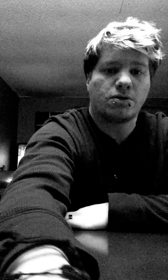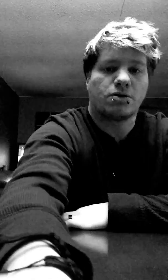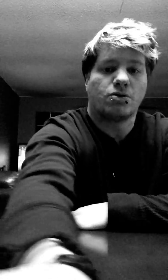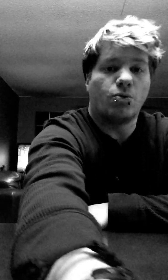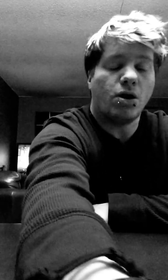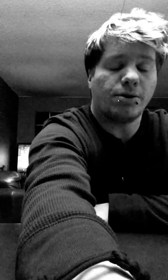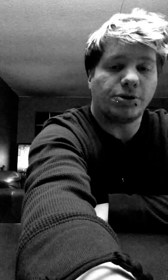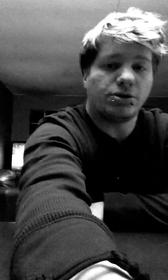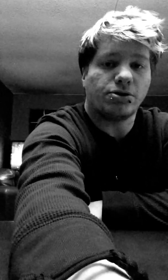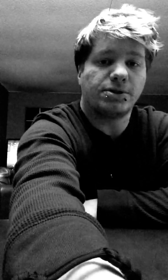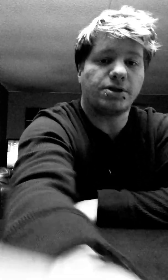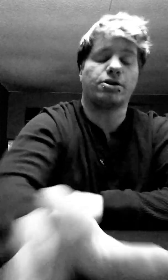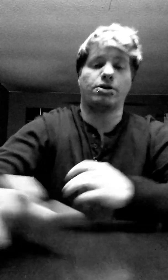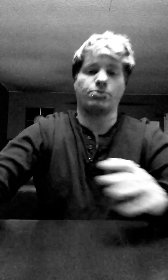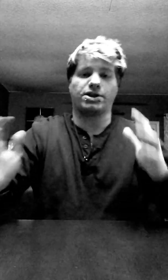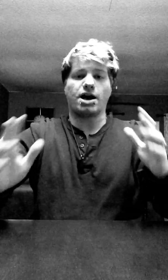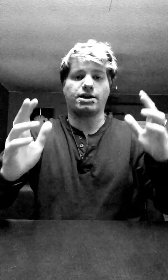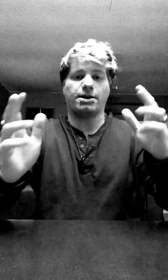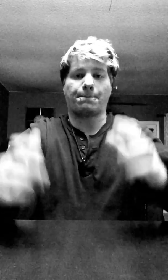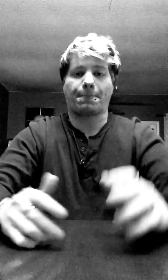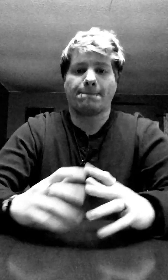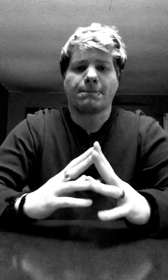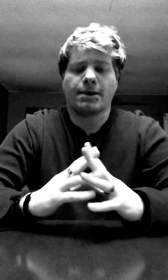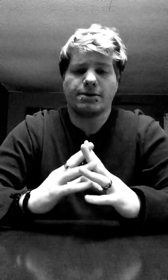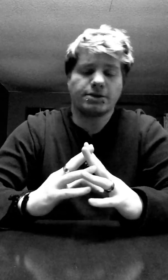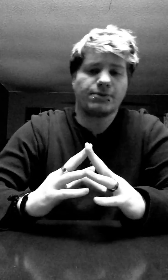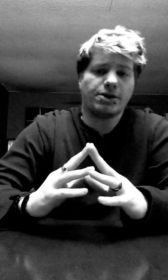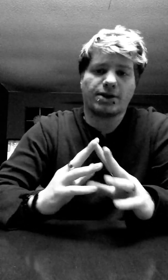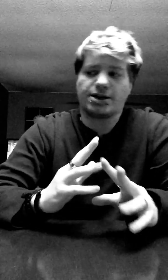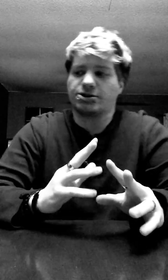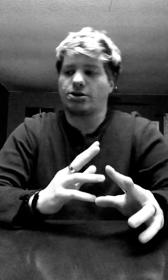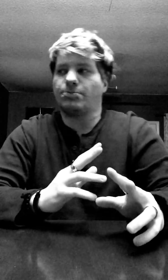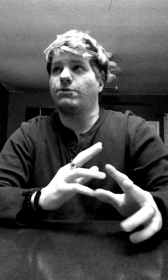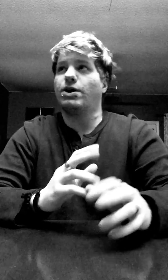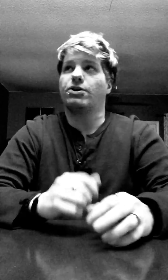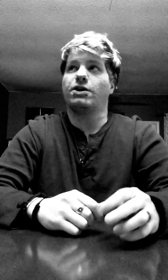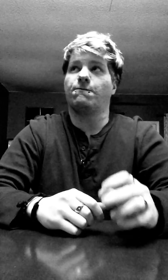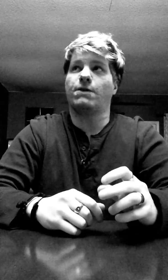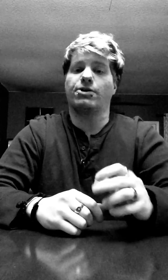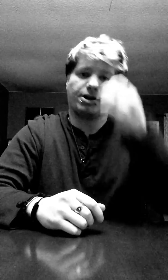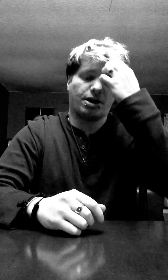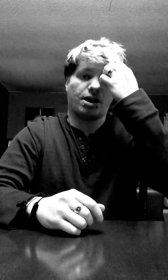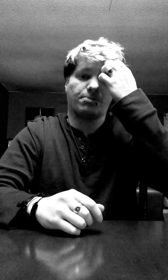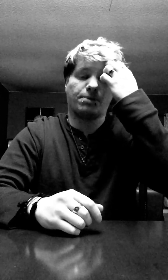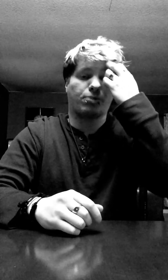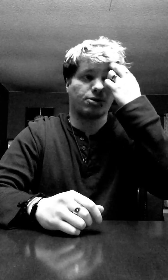What up YouTube? It's Eternity with God again. This video right here is going to be very, very important.